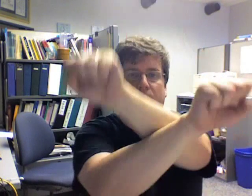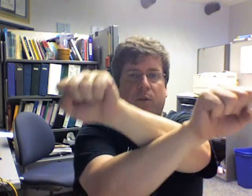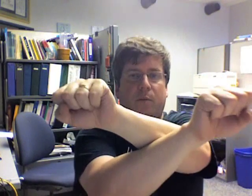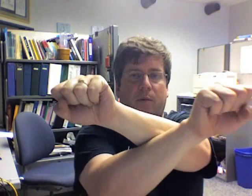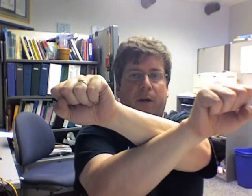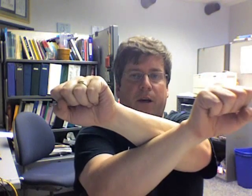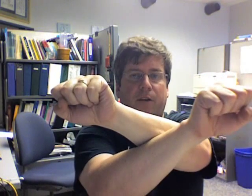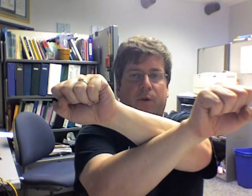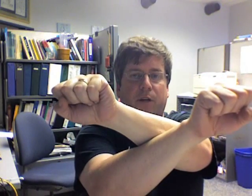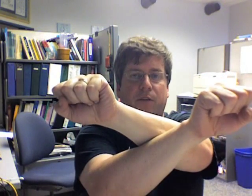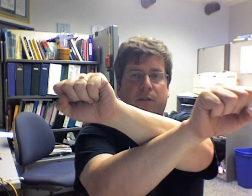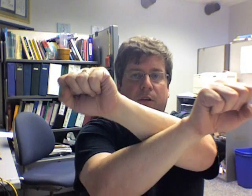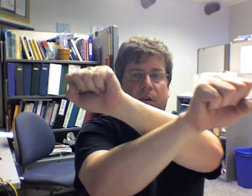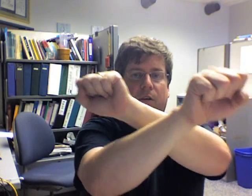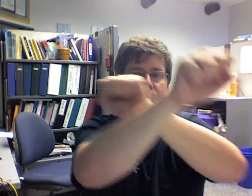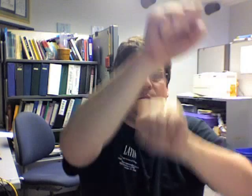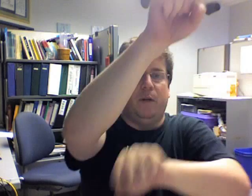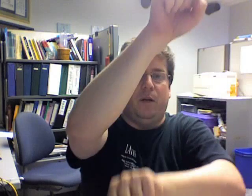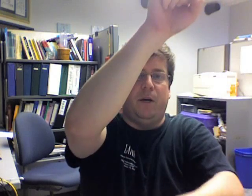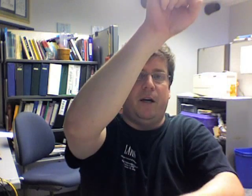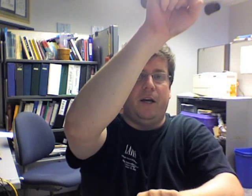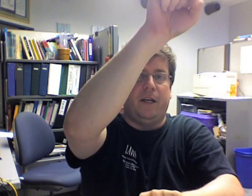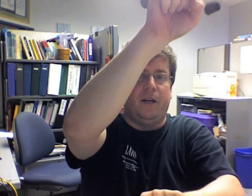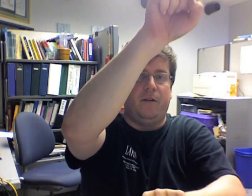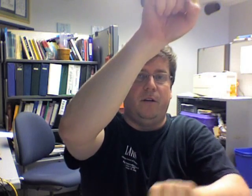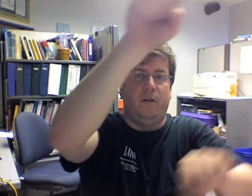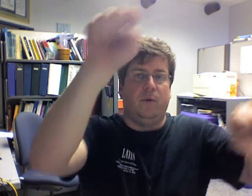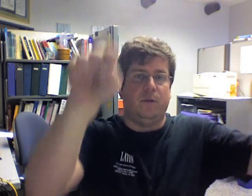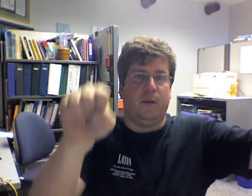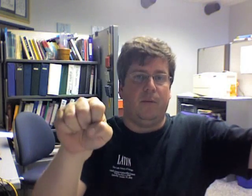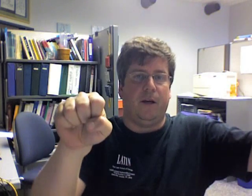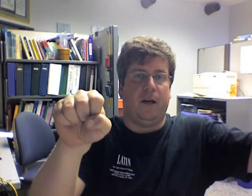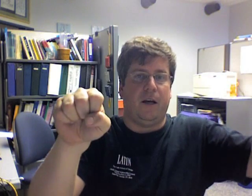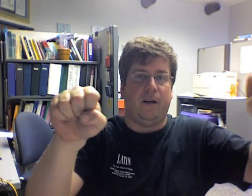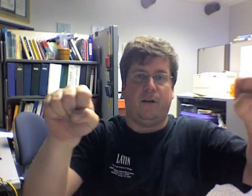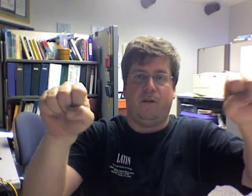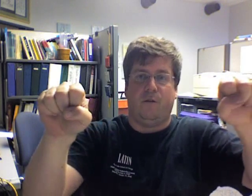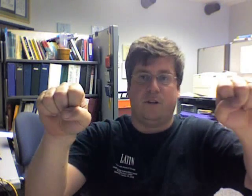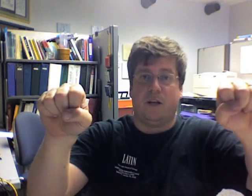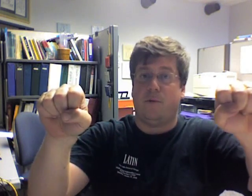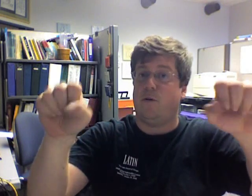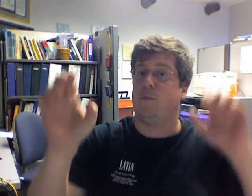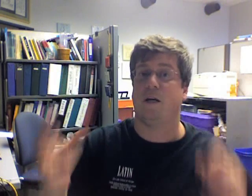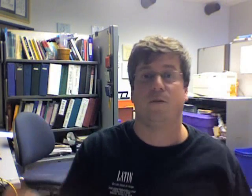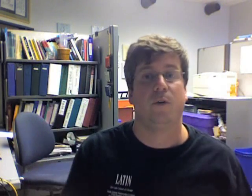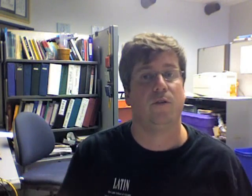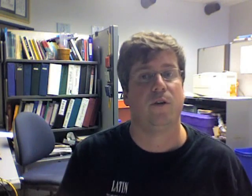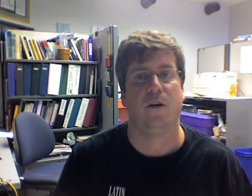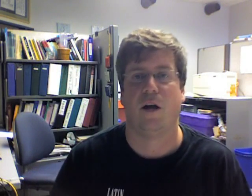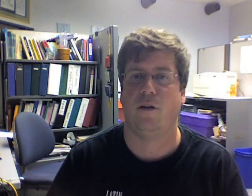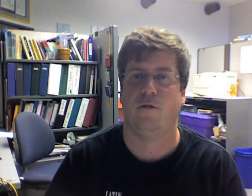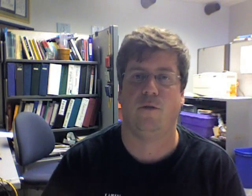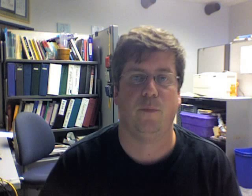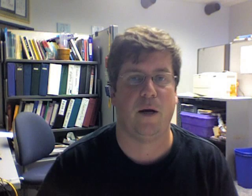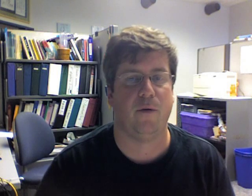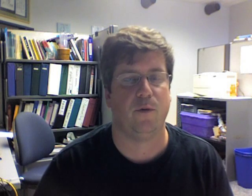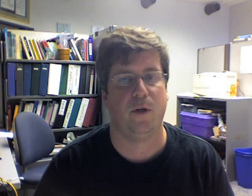multiply by i twice, multiply by i again, multiply by i a fourth time. you're back to where you started. The fourth power is 1.